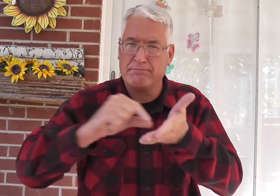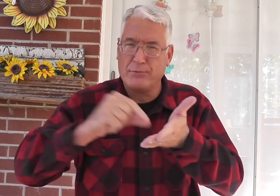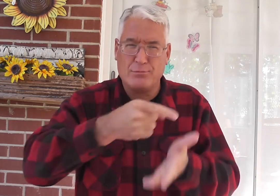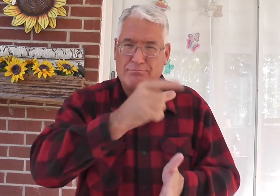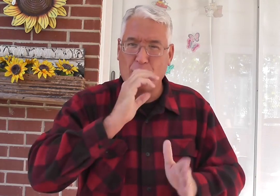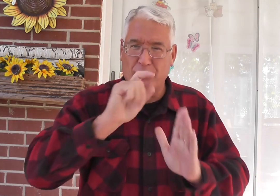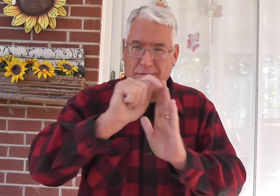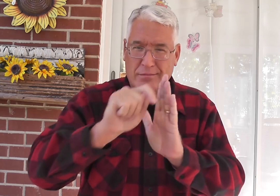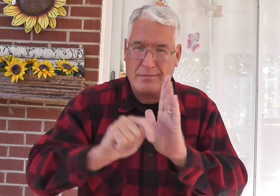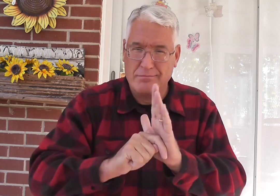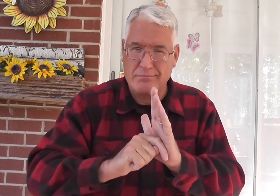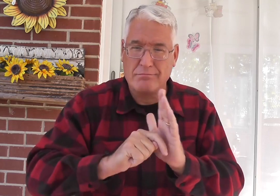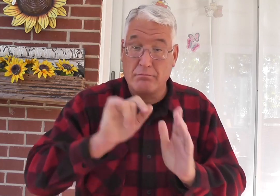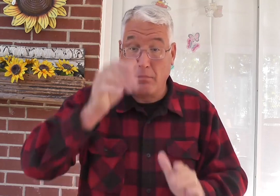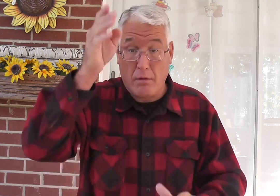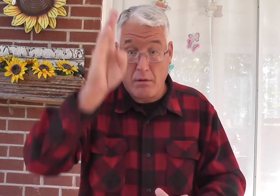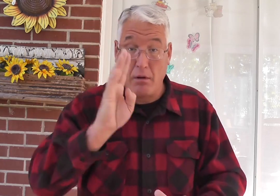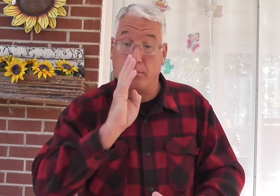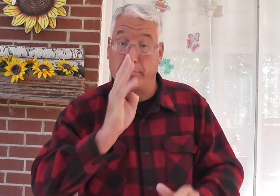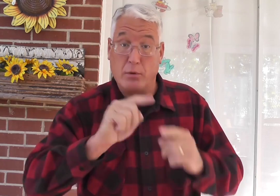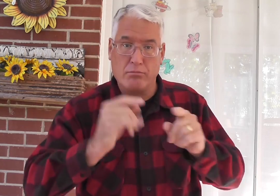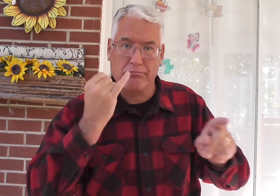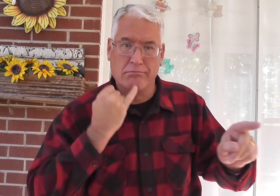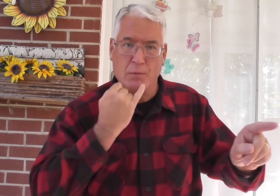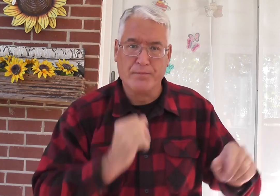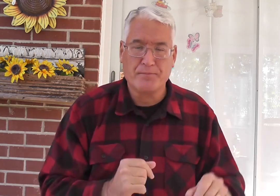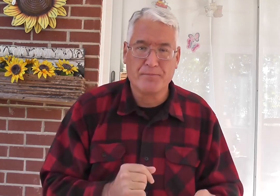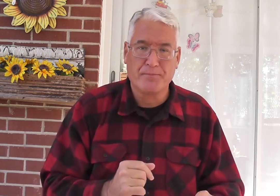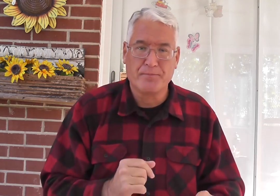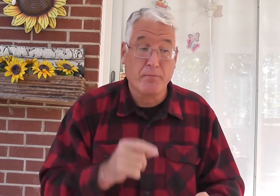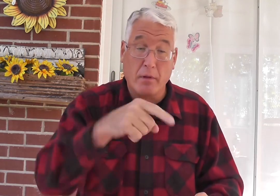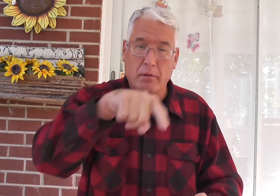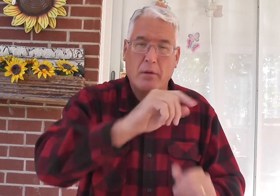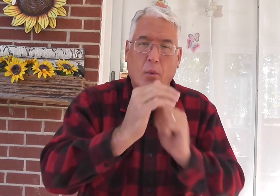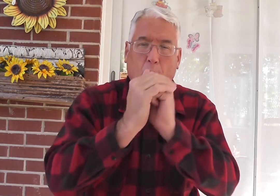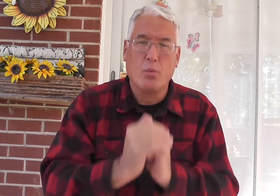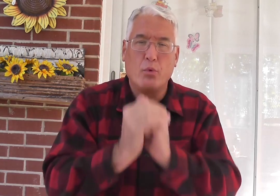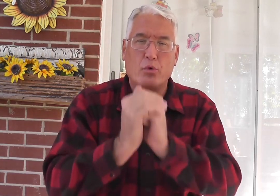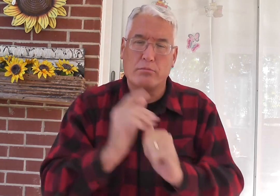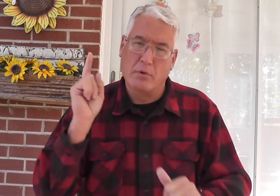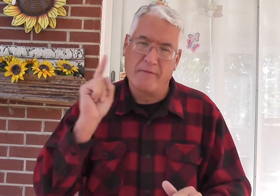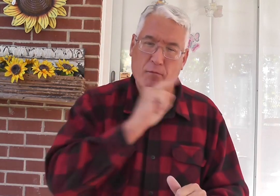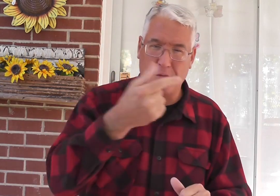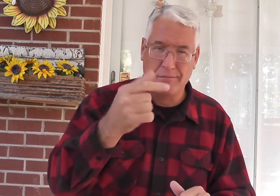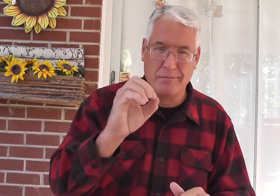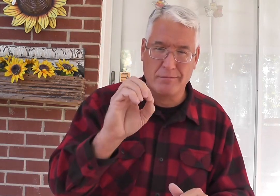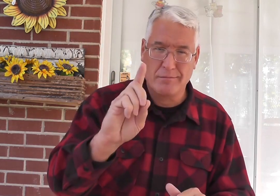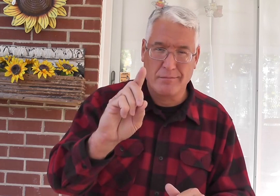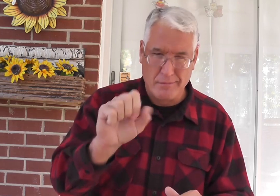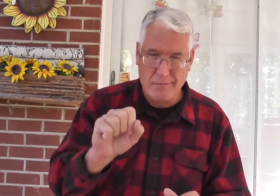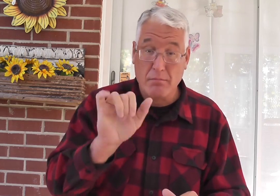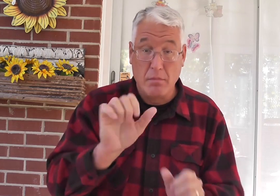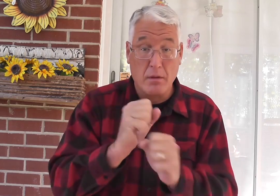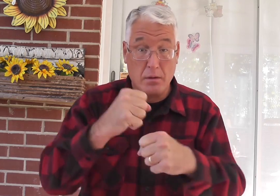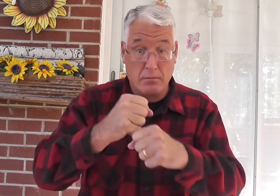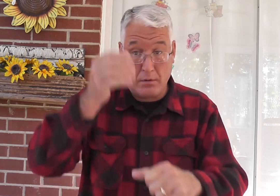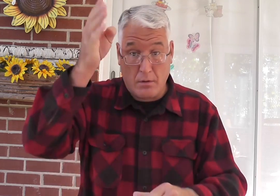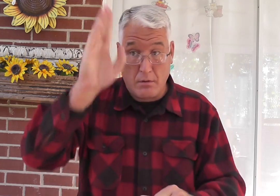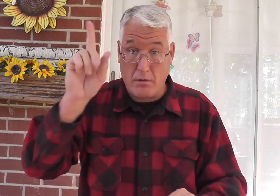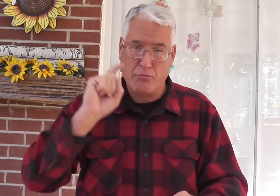about idol worship. Paul took this scripture from the Old Testament about the Israelites who were worshiping these false gods,